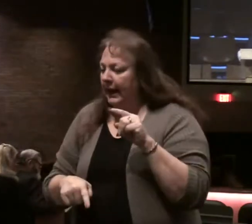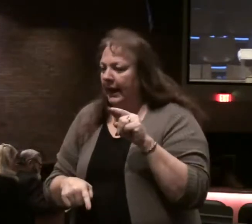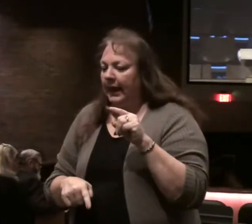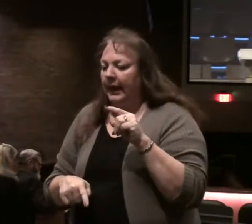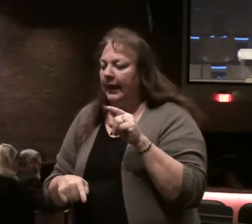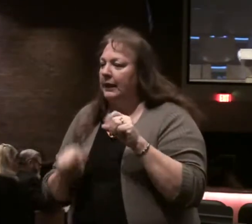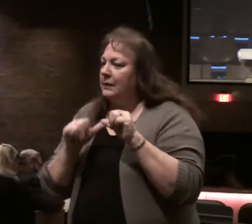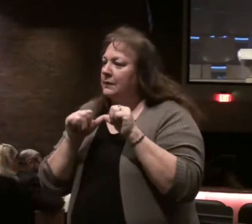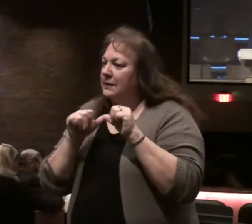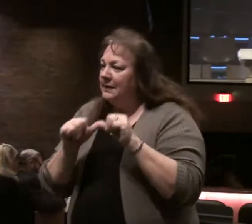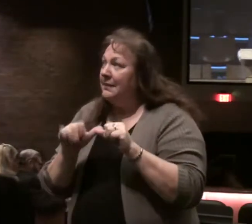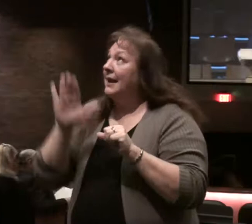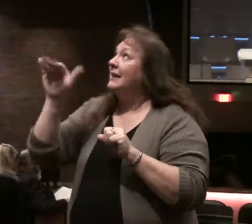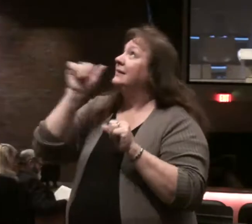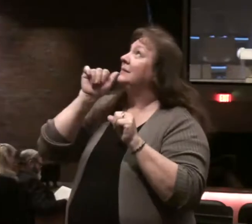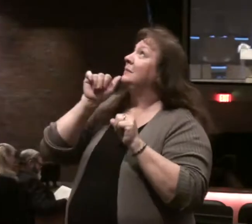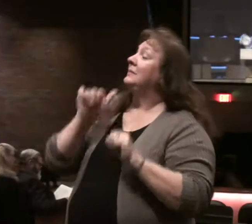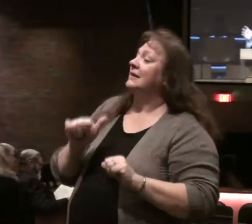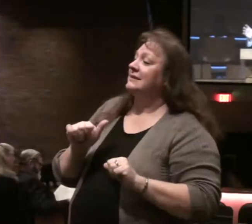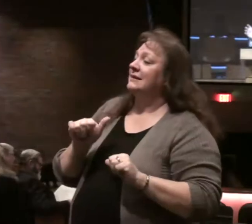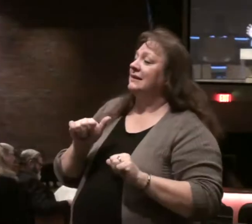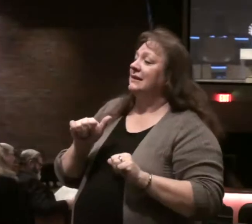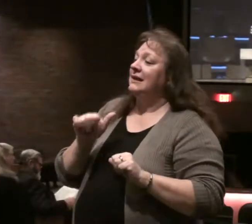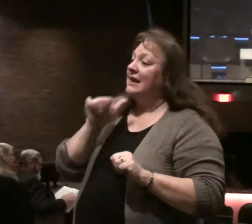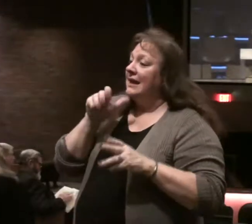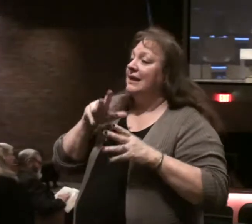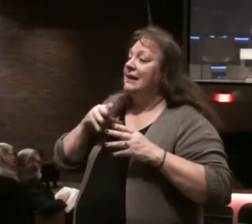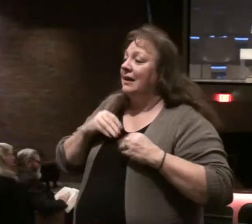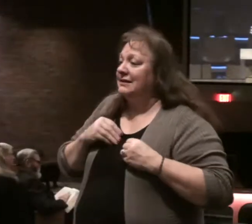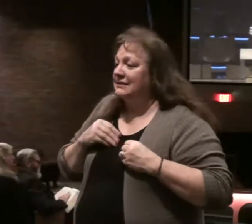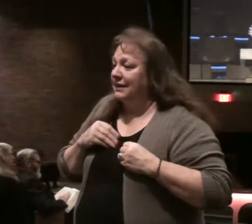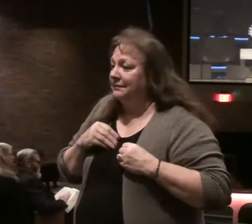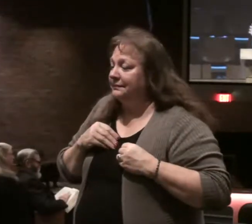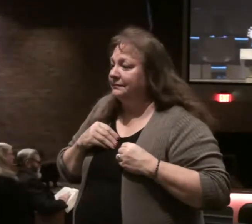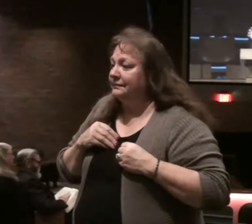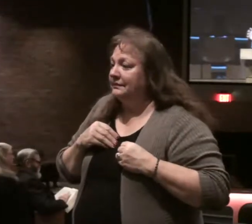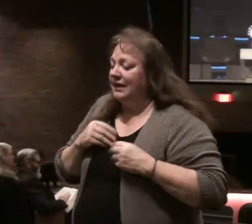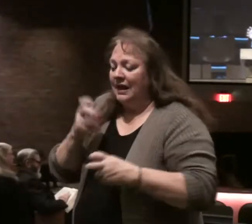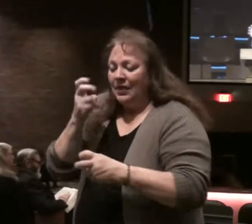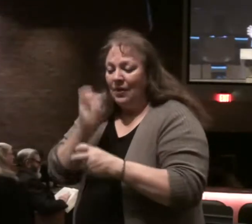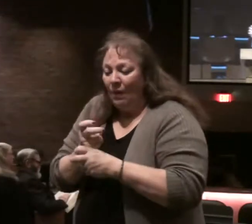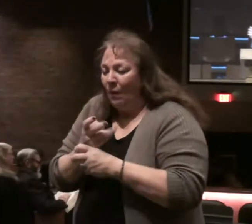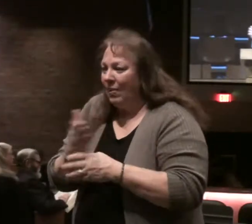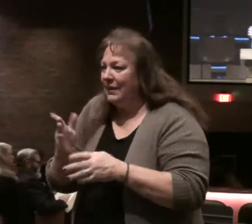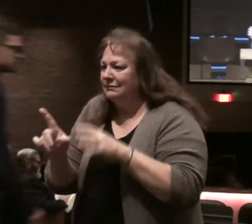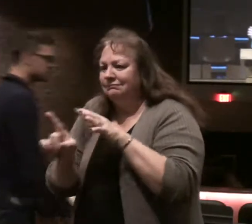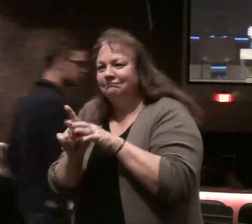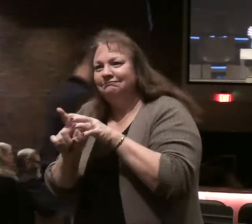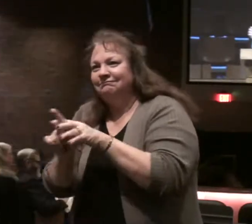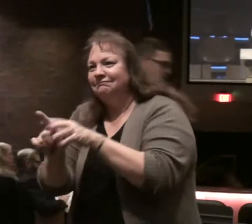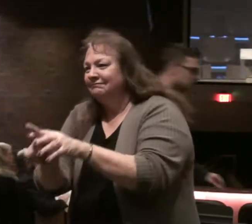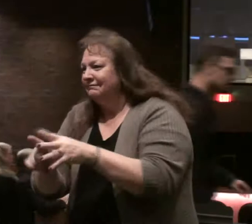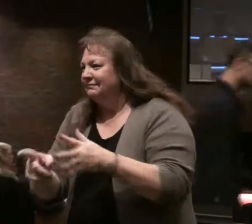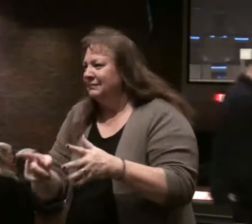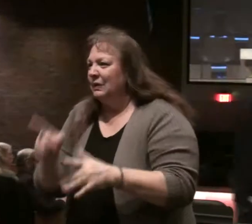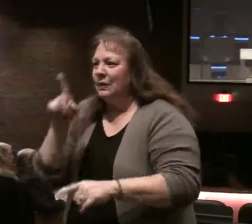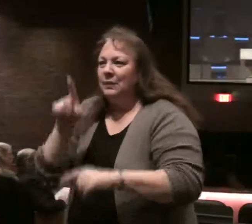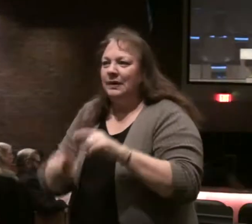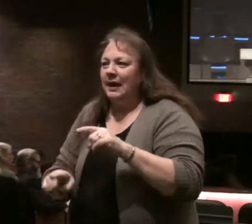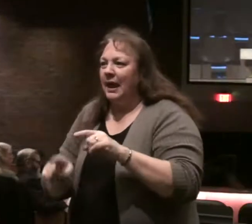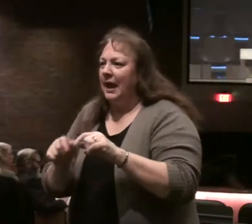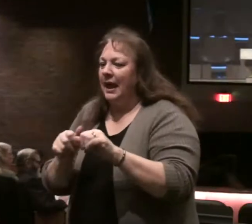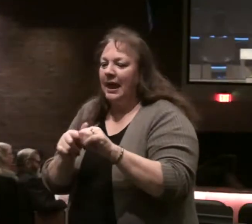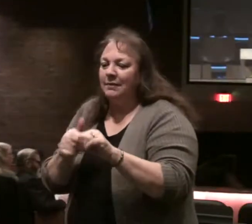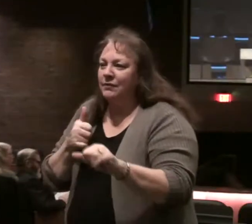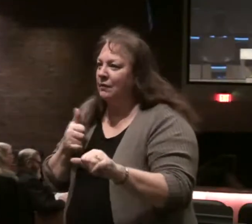remain in God's blessing and not receive the difficulty that comes along with it we can't move away